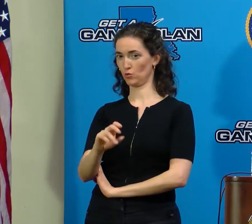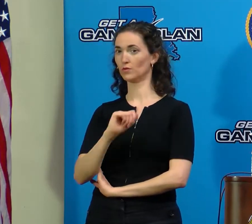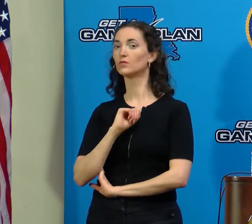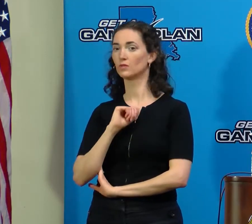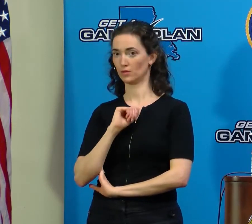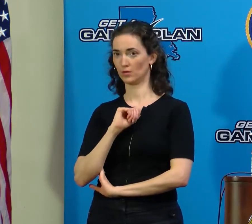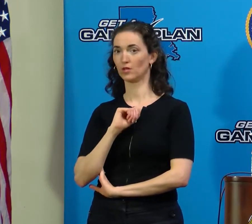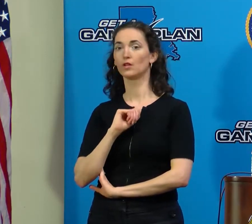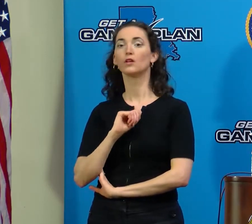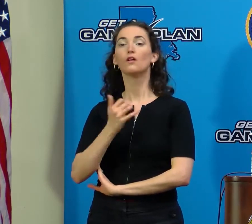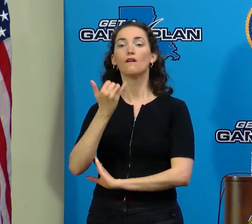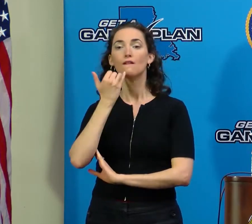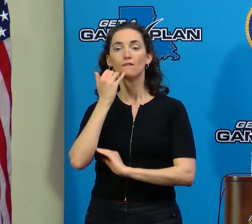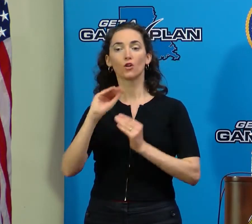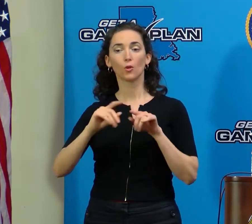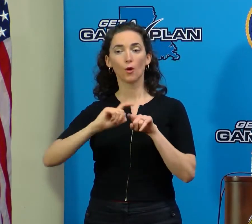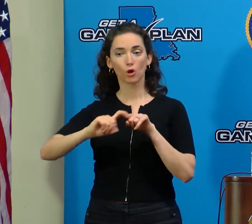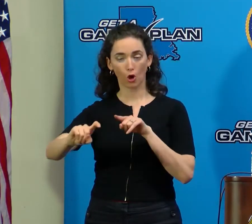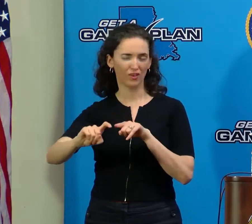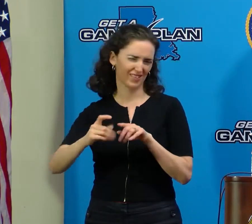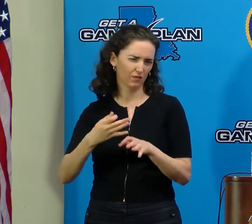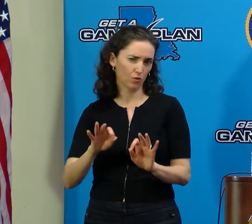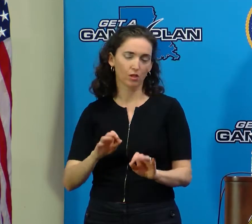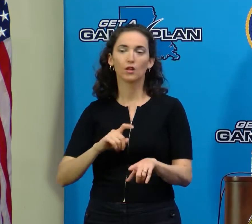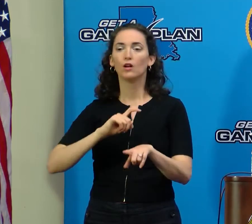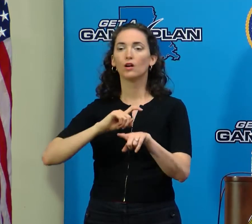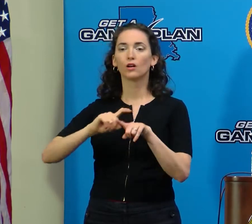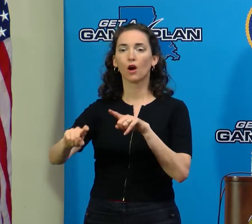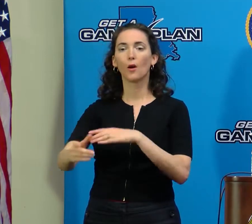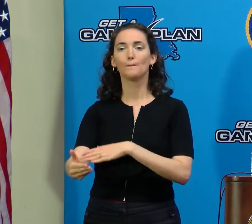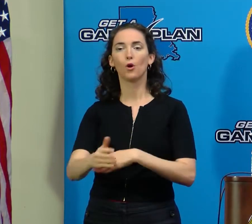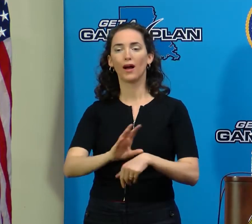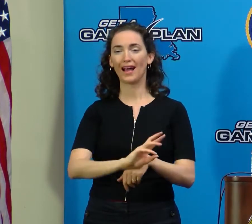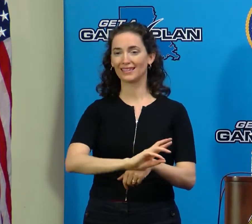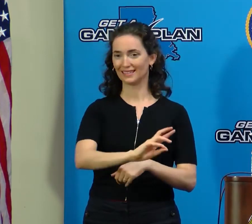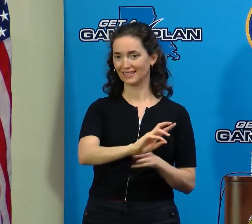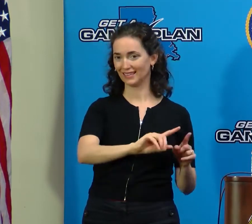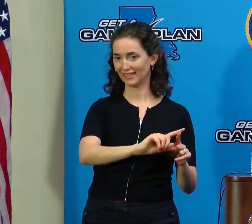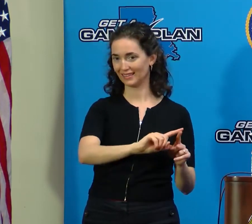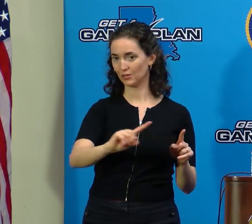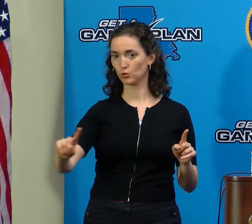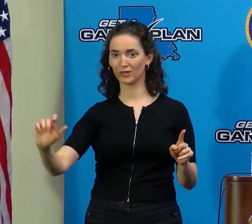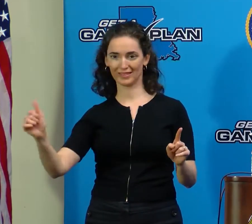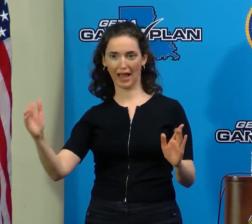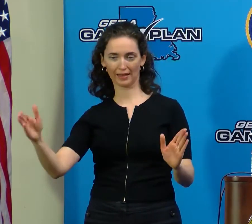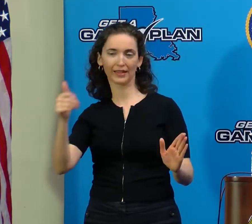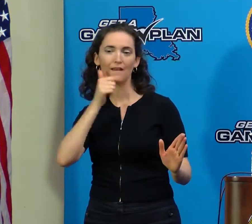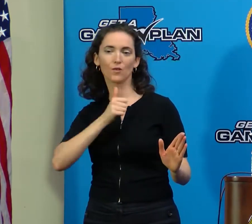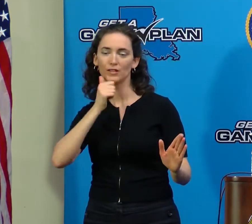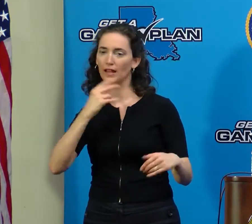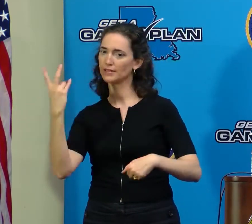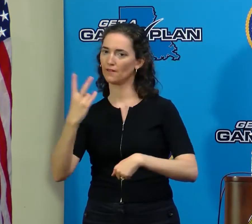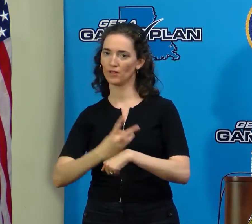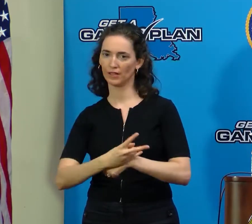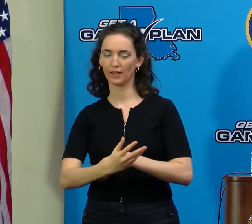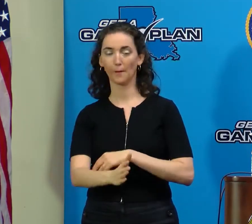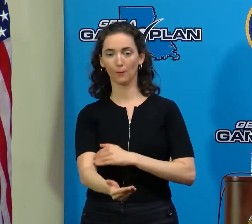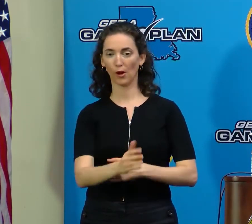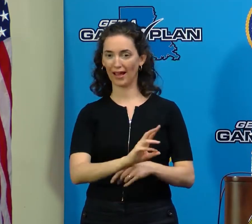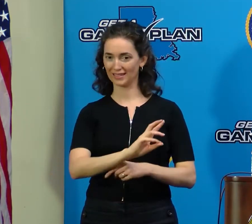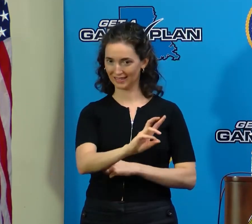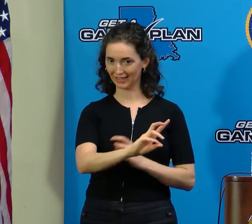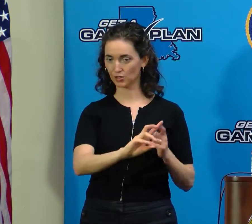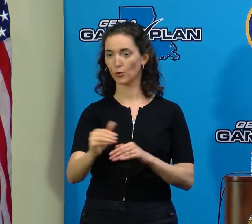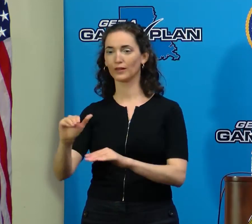The toll-free telephone lines operate from 6 a.m. to 10 p.m. seven days a week. And I